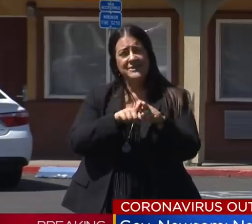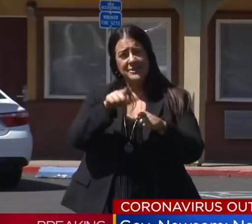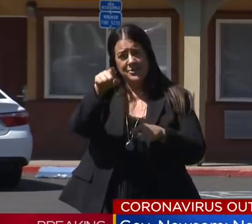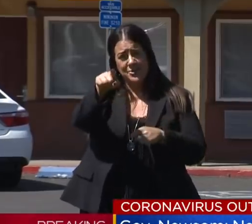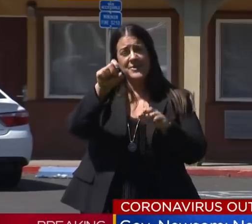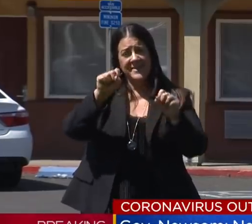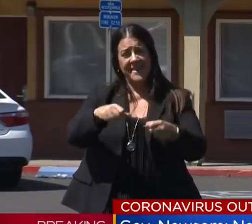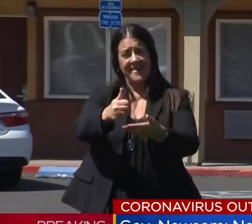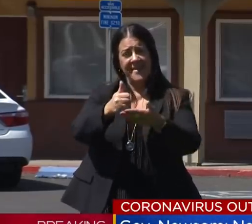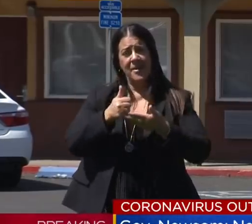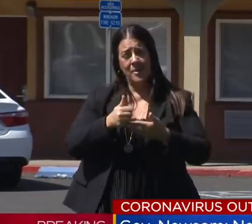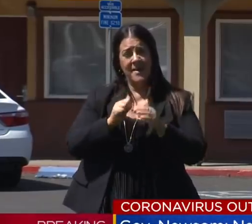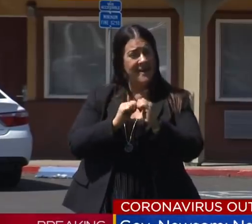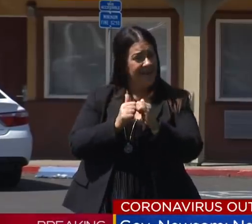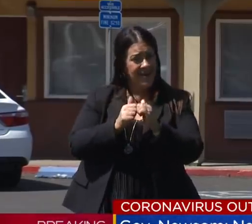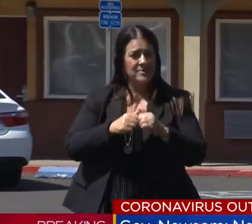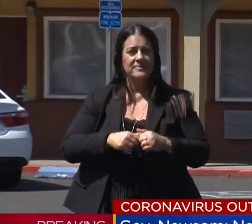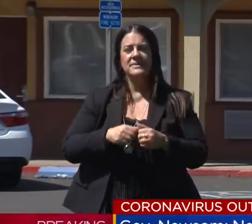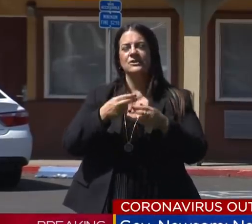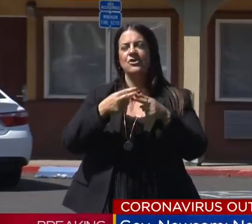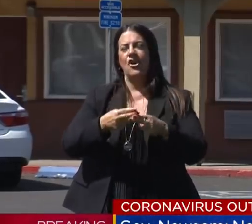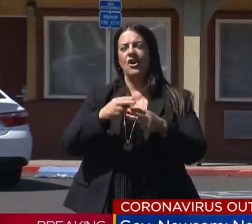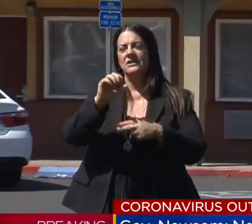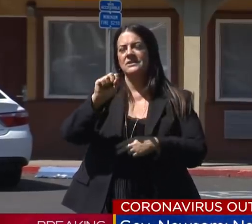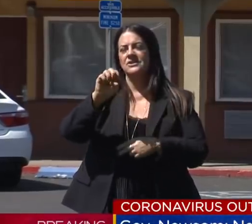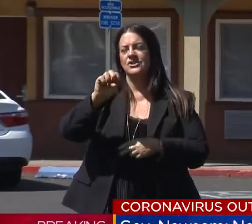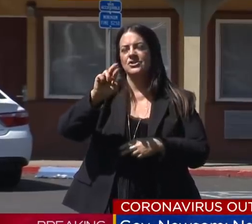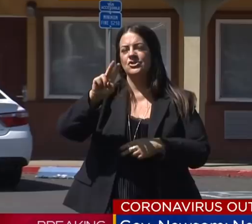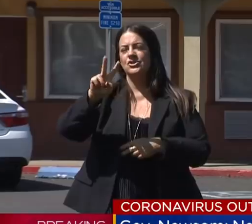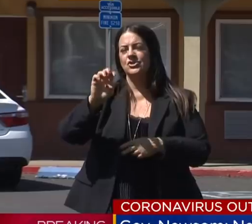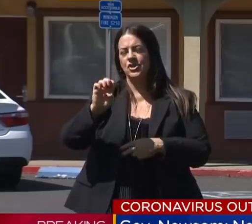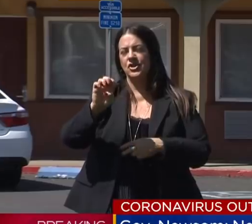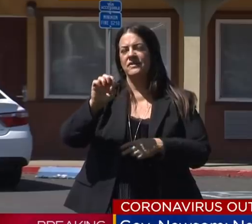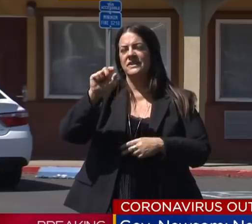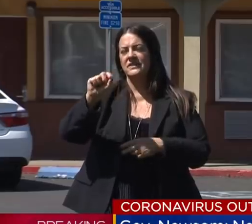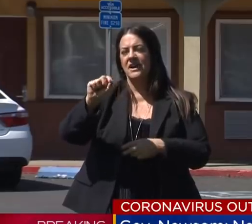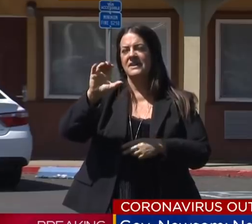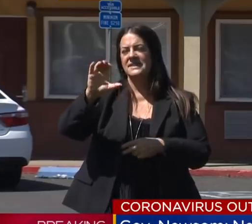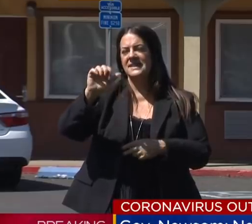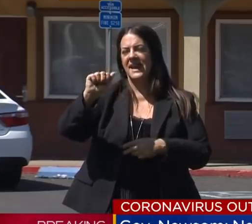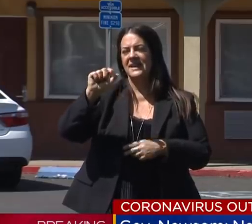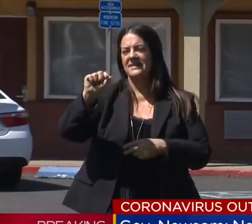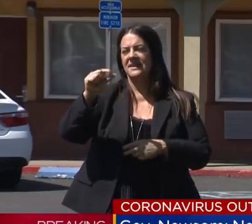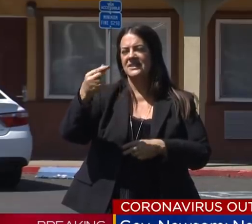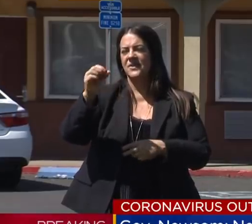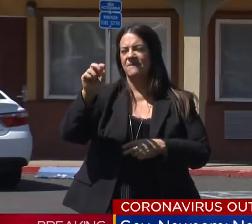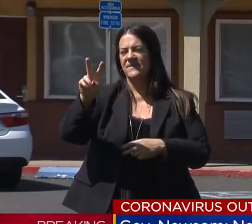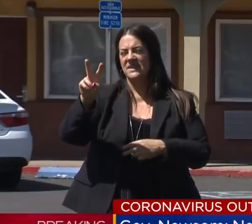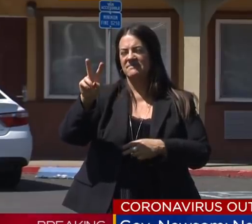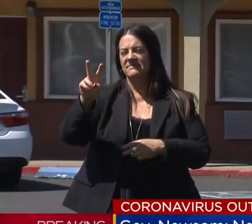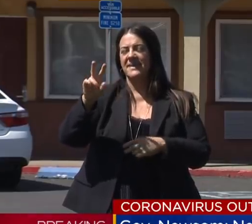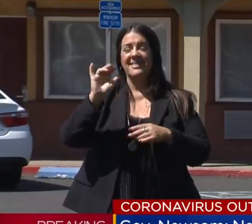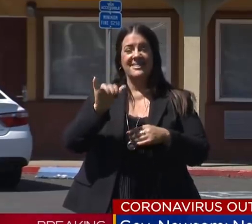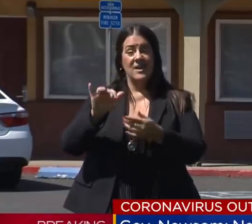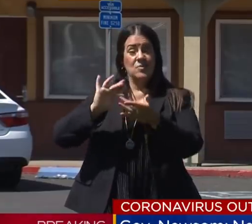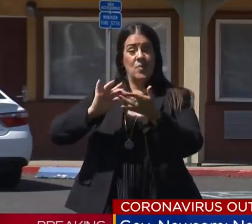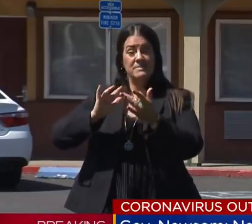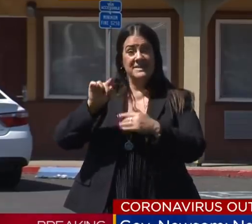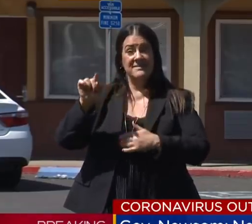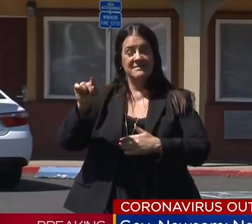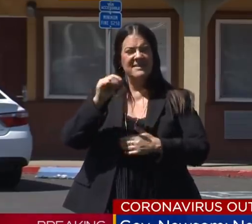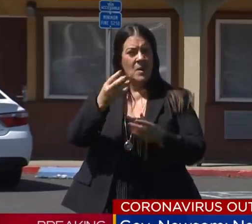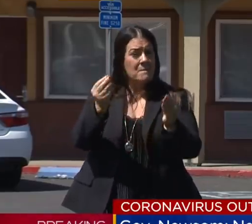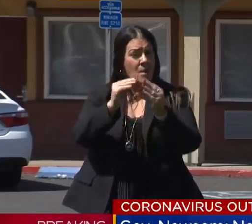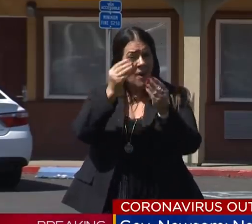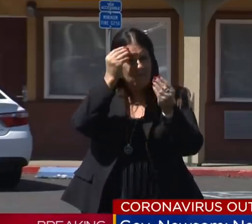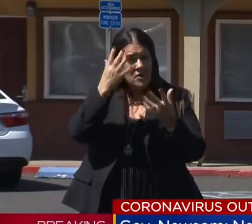individuals. Serve.ca.gov, serve.ca.gov. That's our website for information.